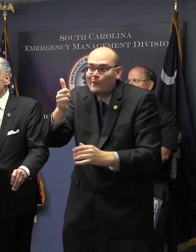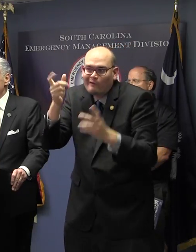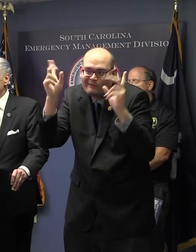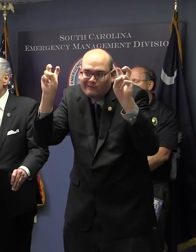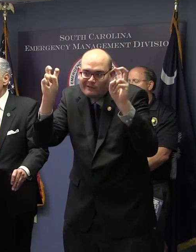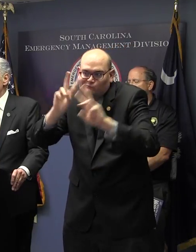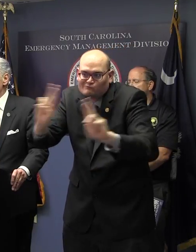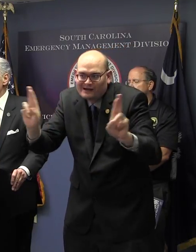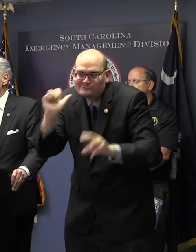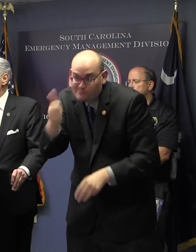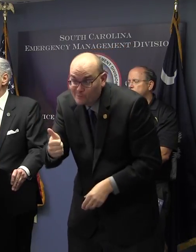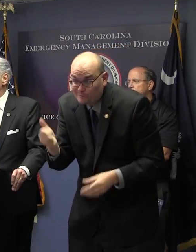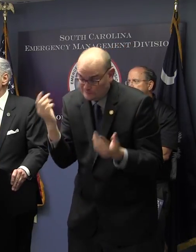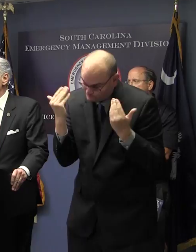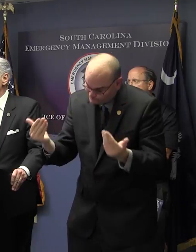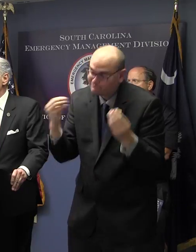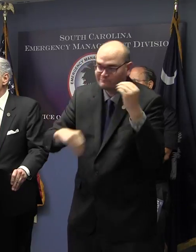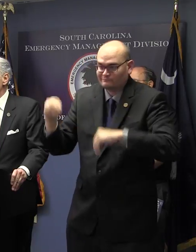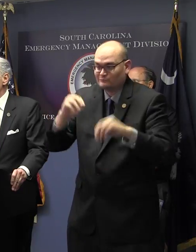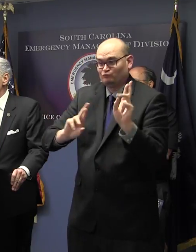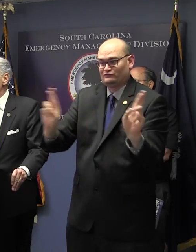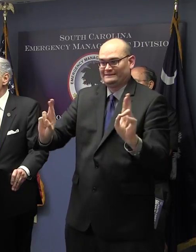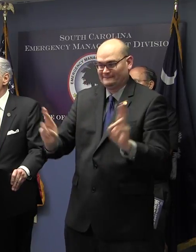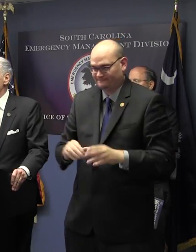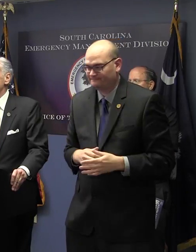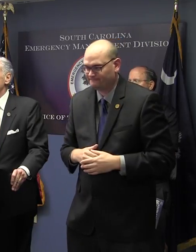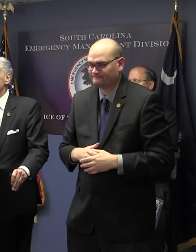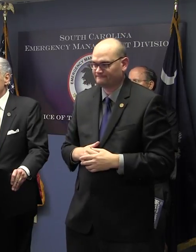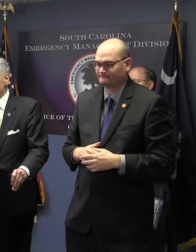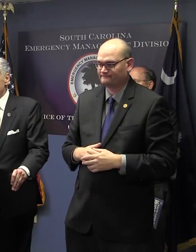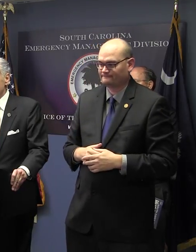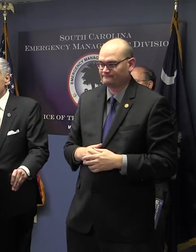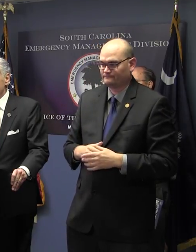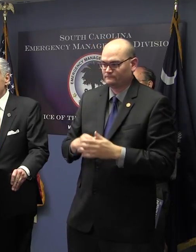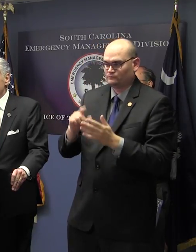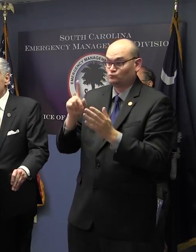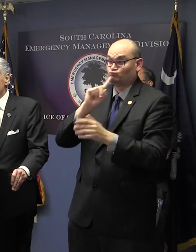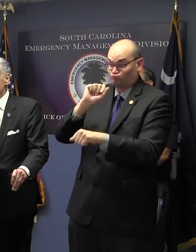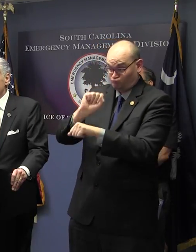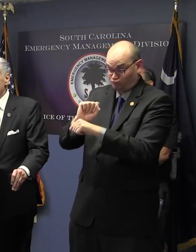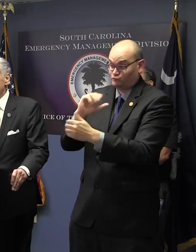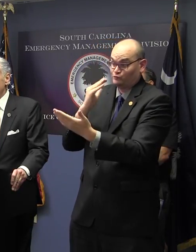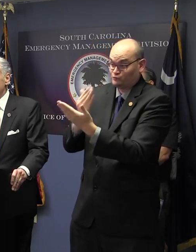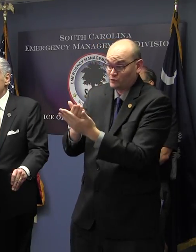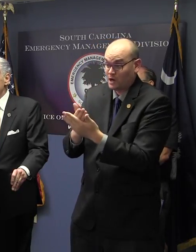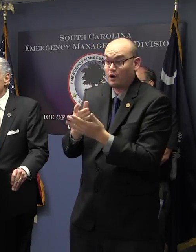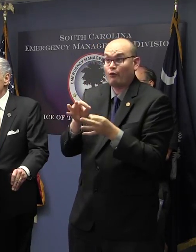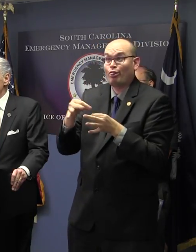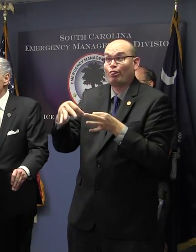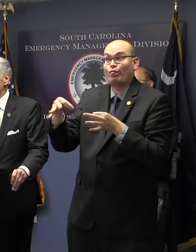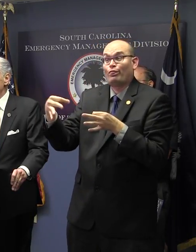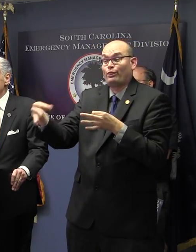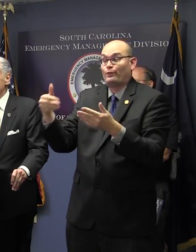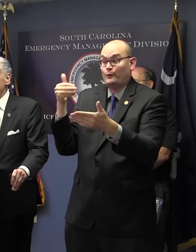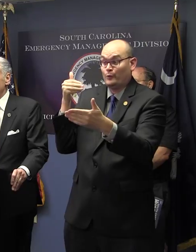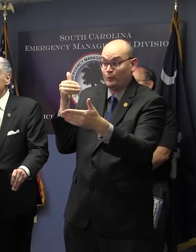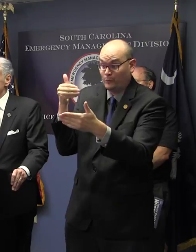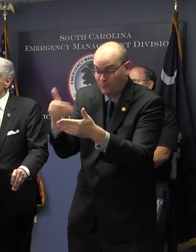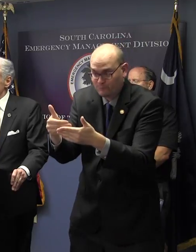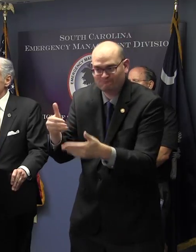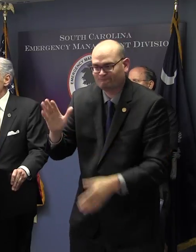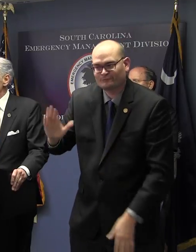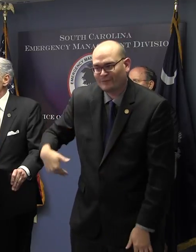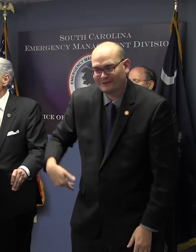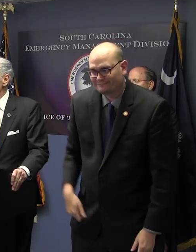So if you have important papers that need to be saved, get them saved. If you have animals that you need to look